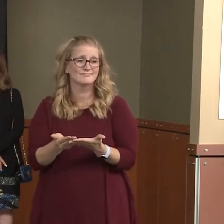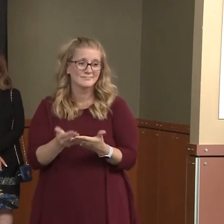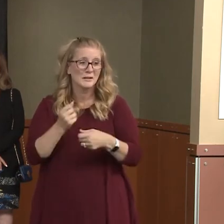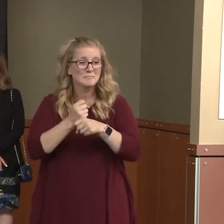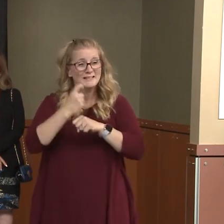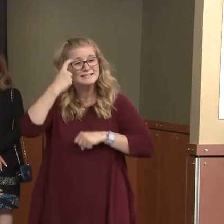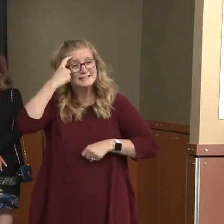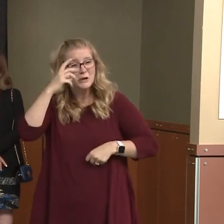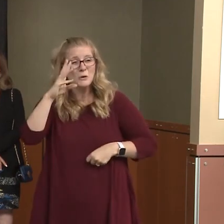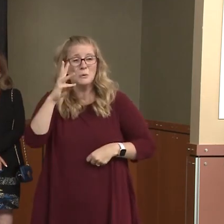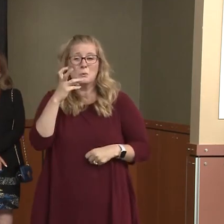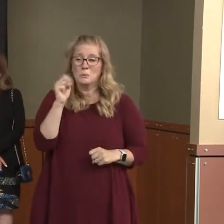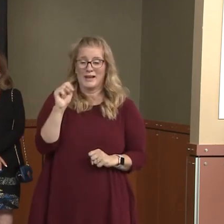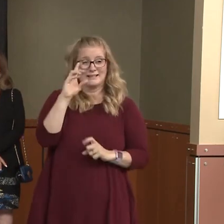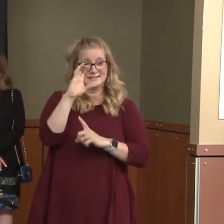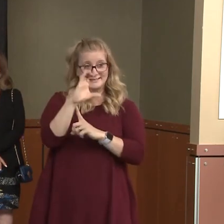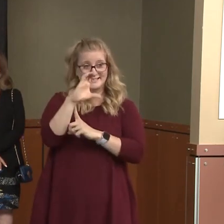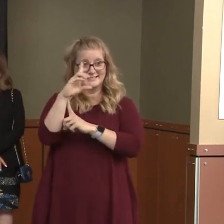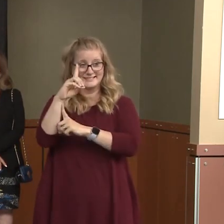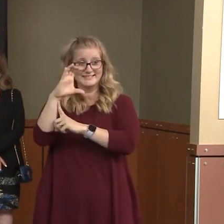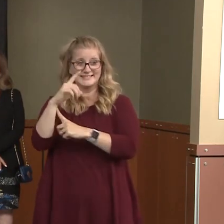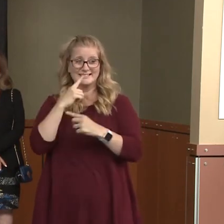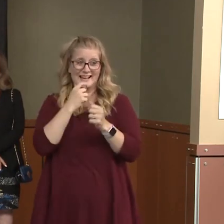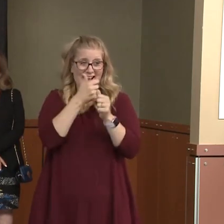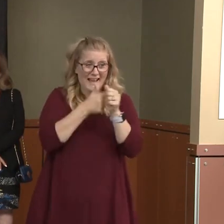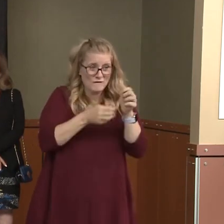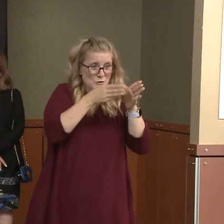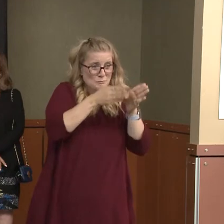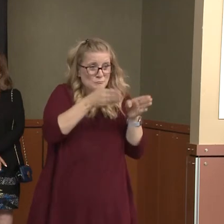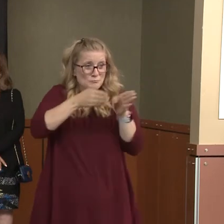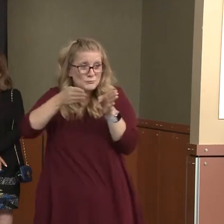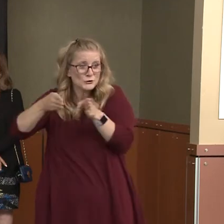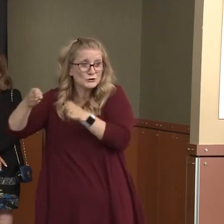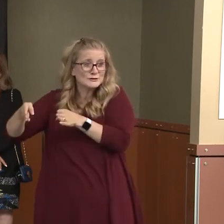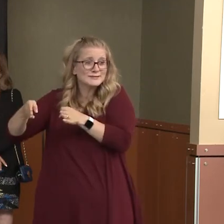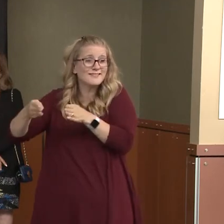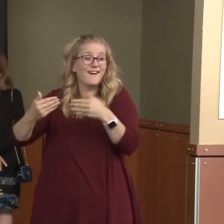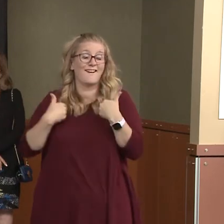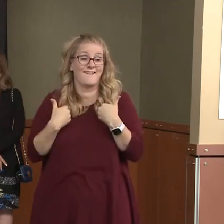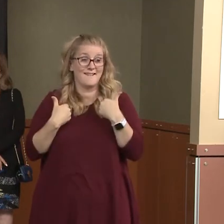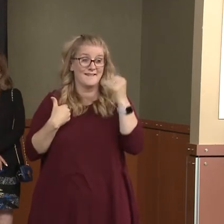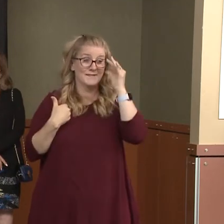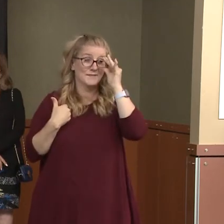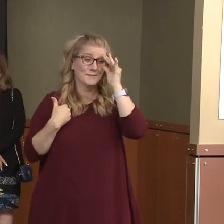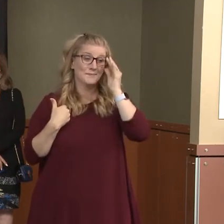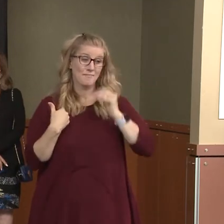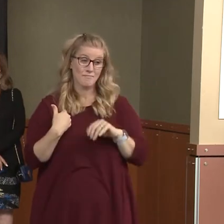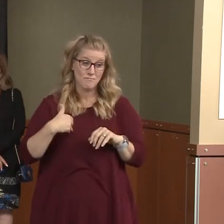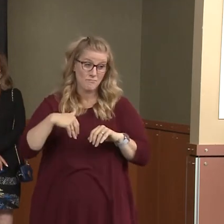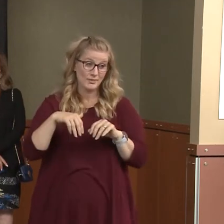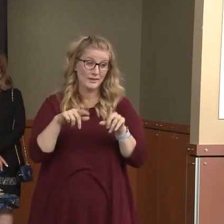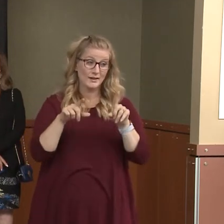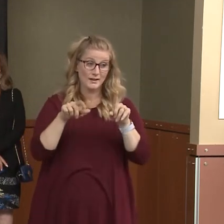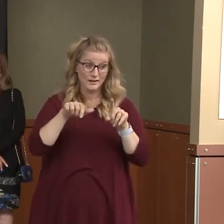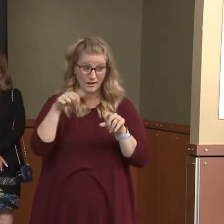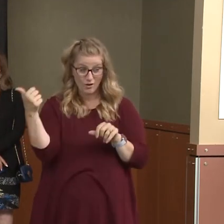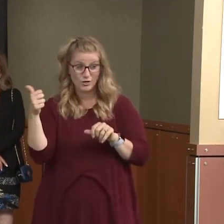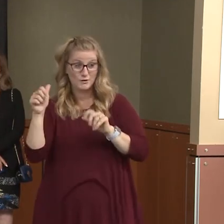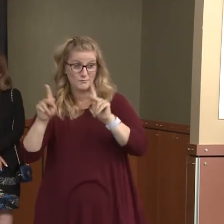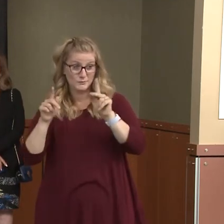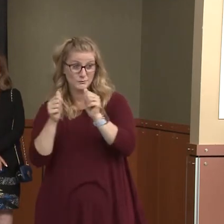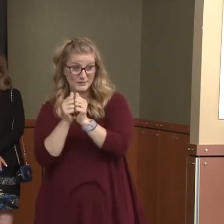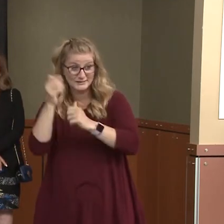out of every one person that tests positive, there's 10 people that are asymptomatic spreading the virus, that if you put on a mask,